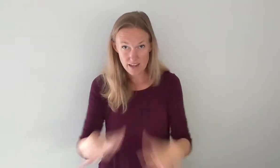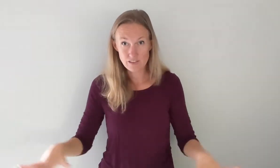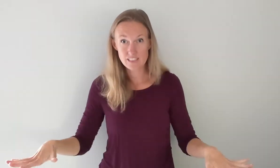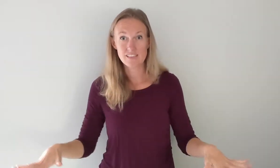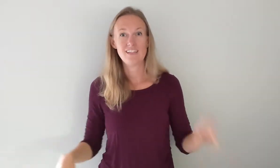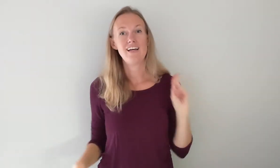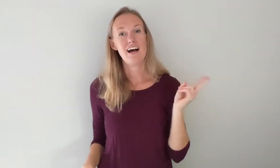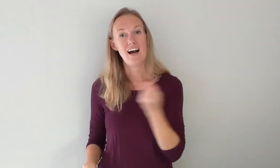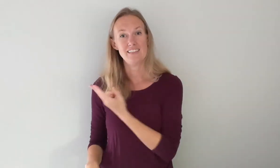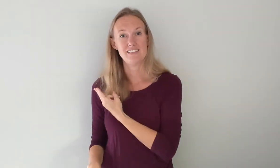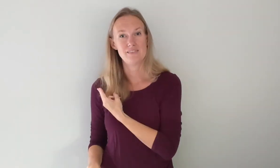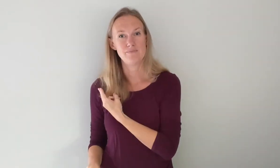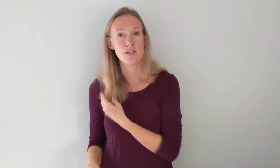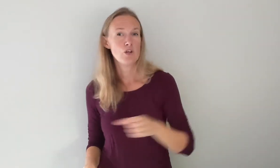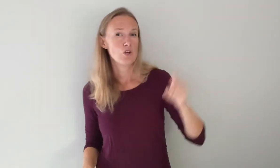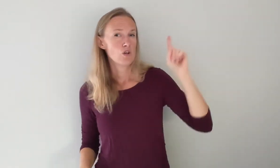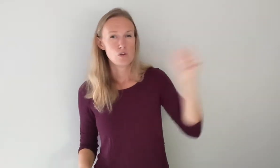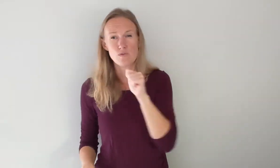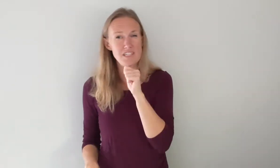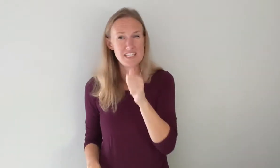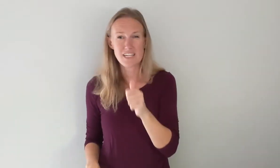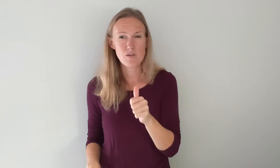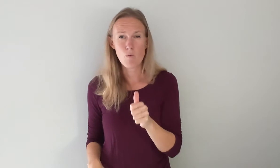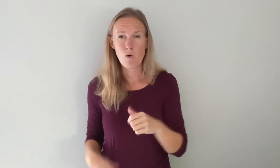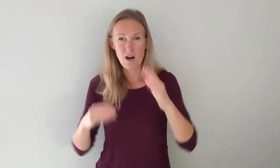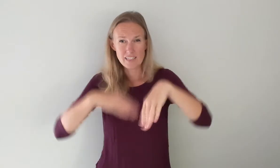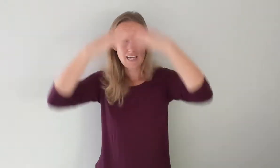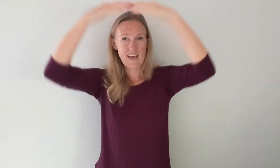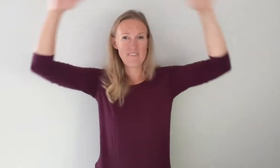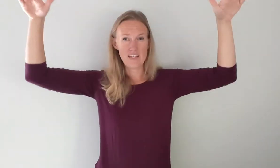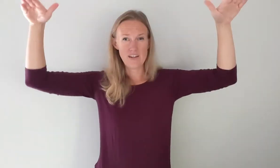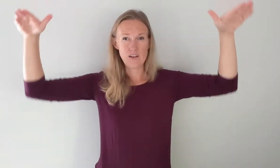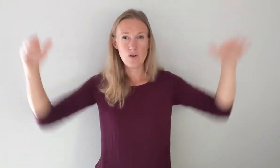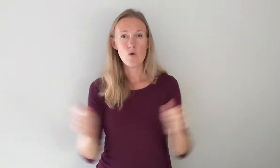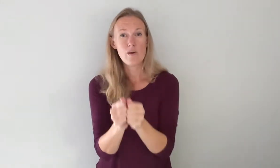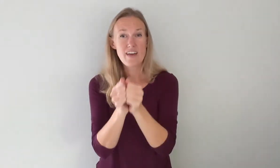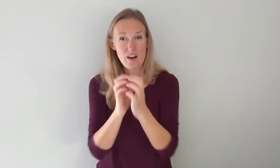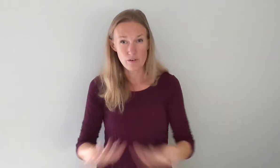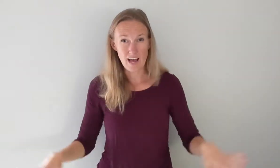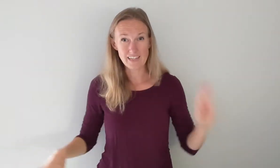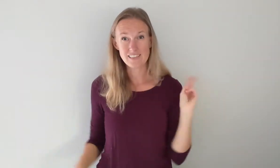us you didn't want heaven without us